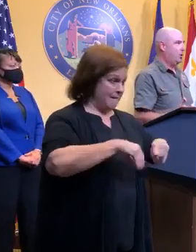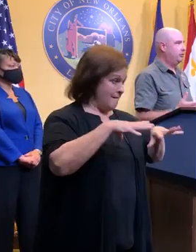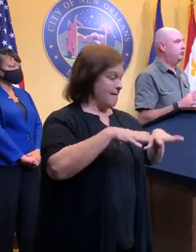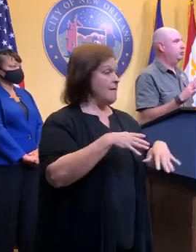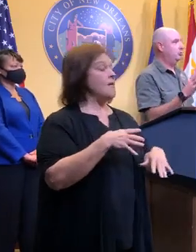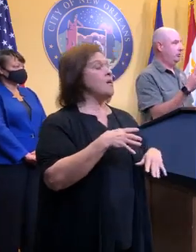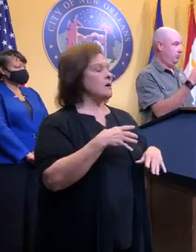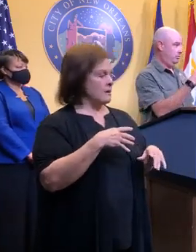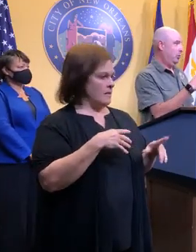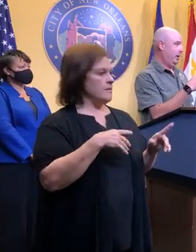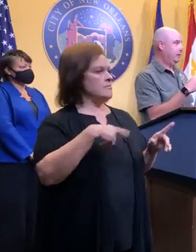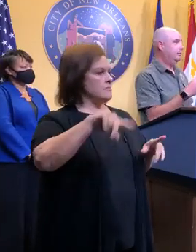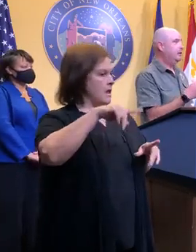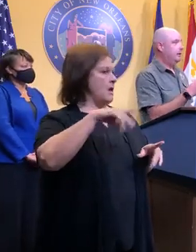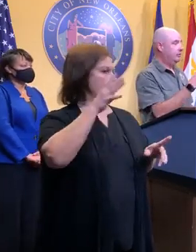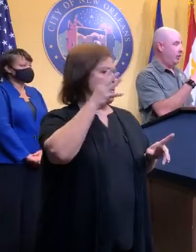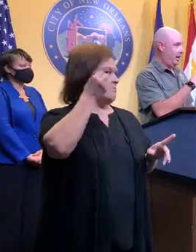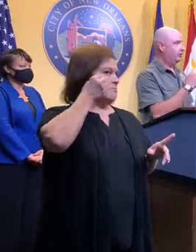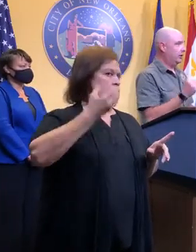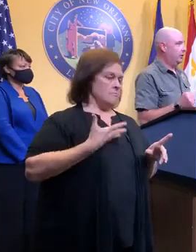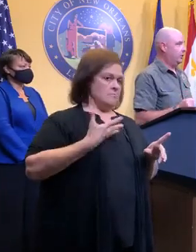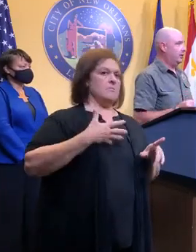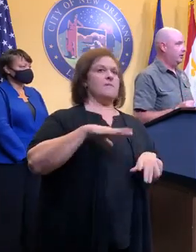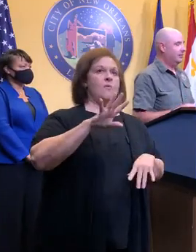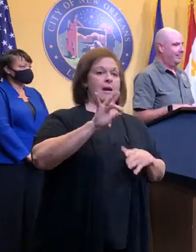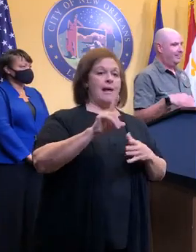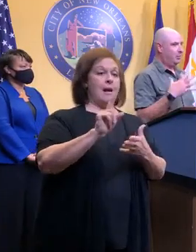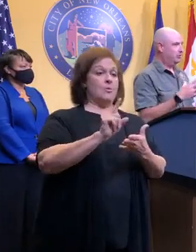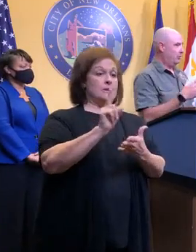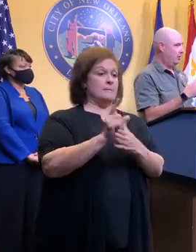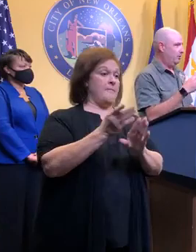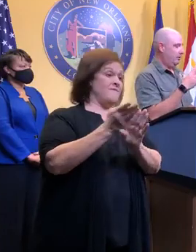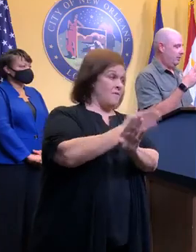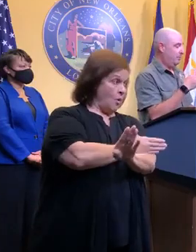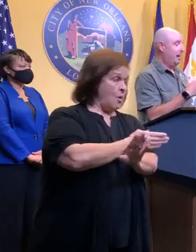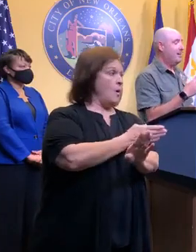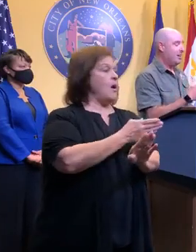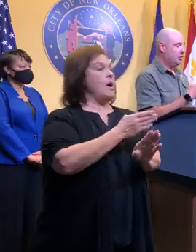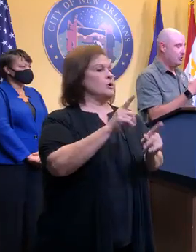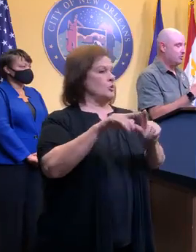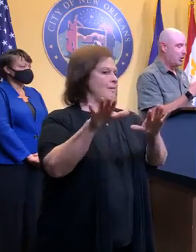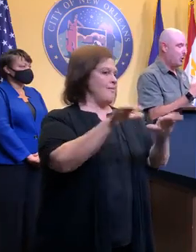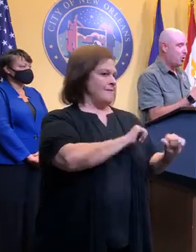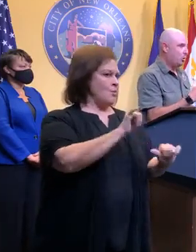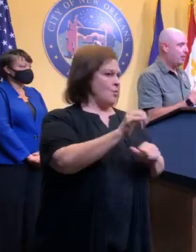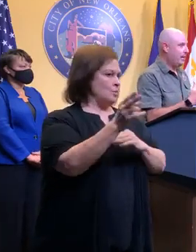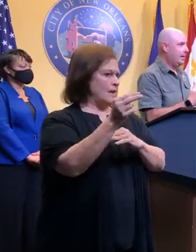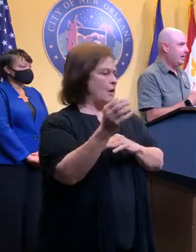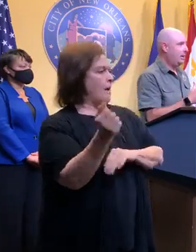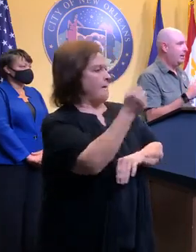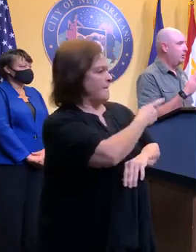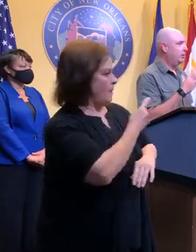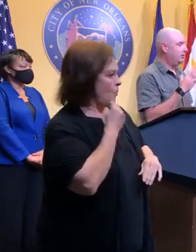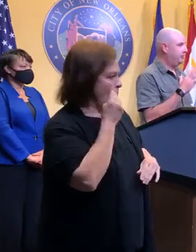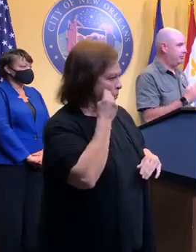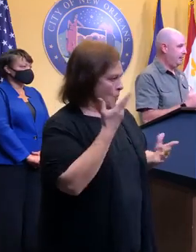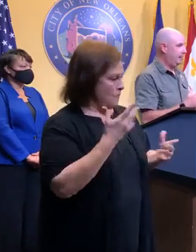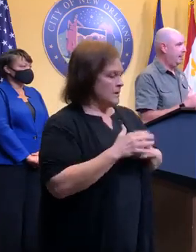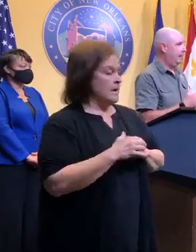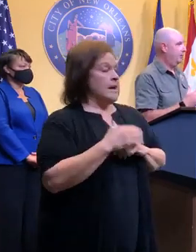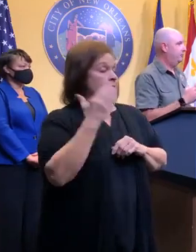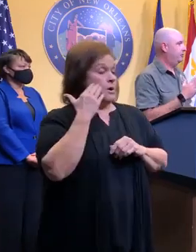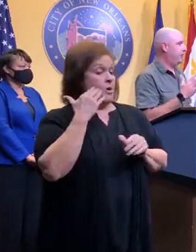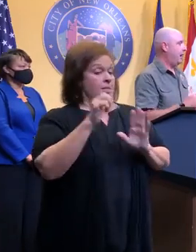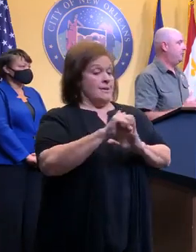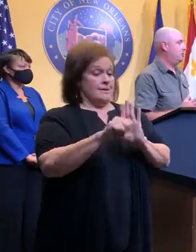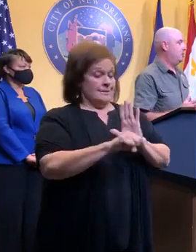a 48-hour notice to go ahead and start exiting the hotel. Those are, to my knowledge, those are on hold right now. And I know that the